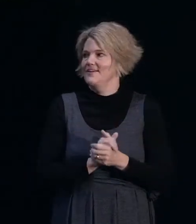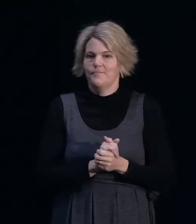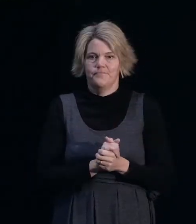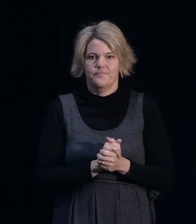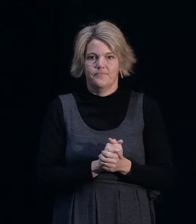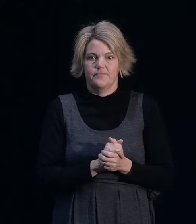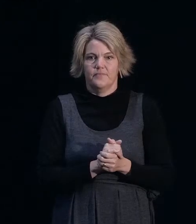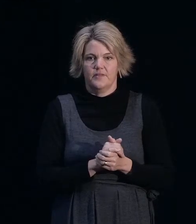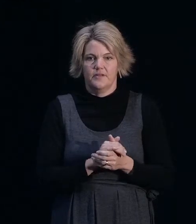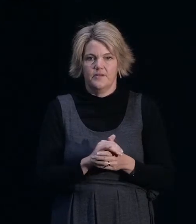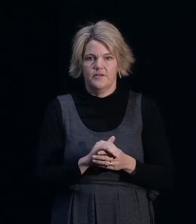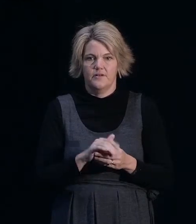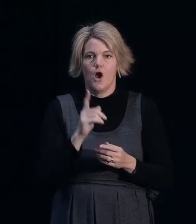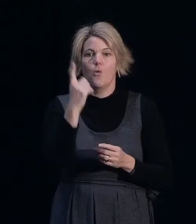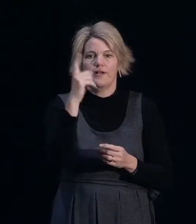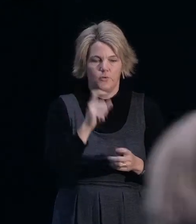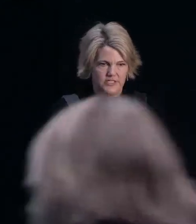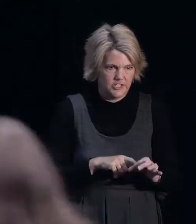Please, we'll bring a mic.